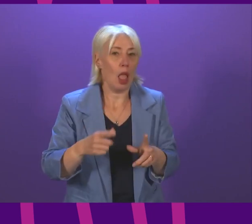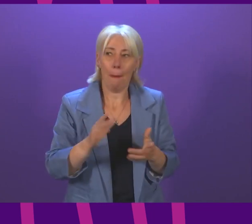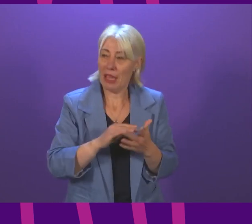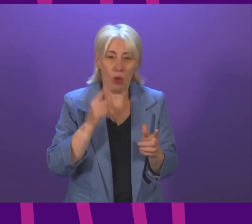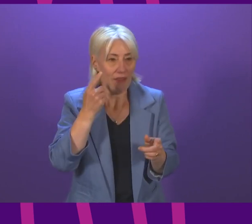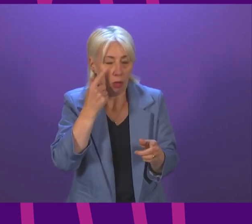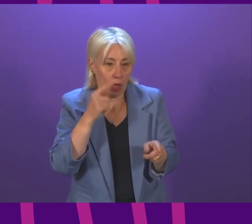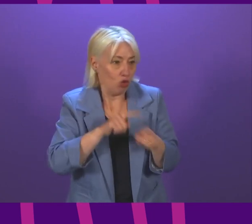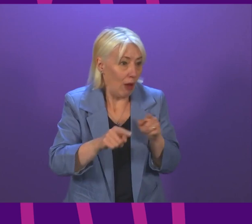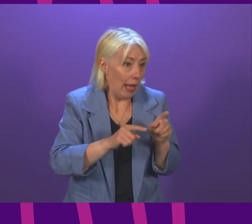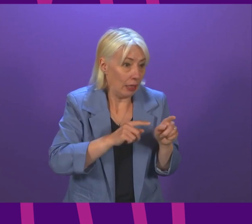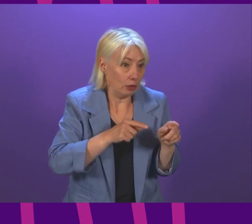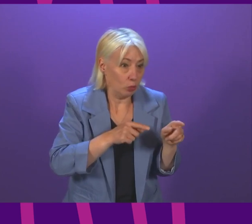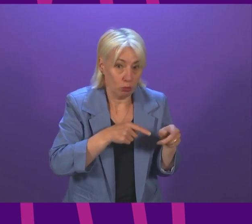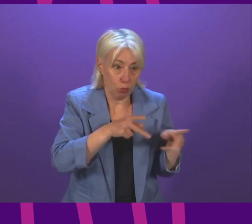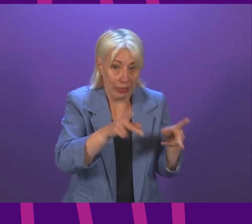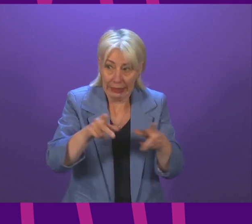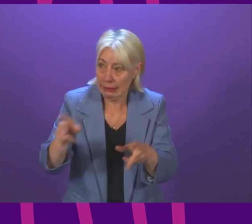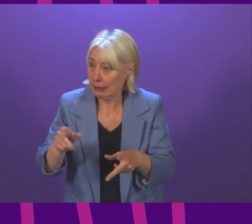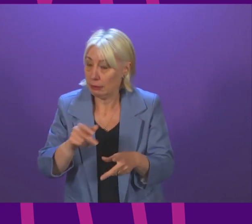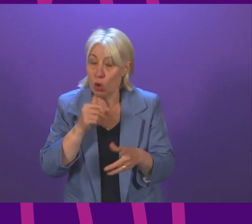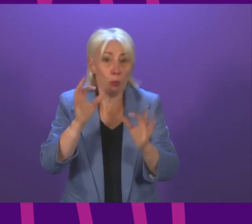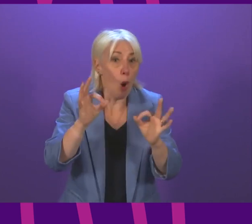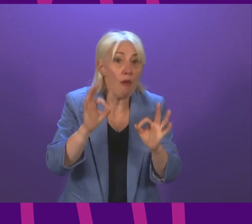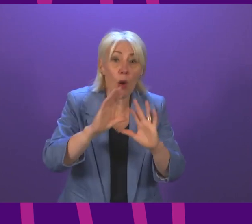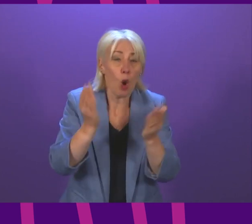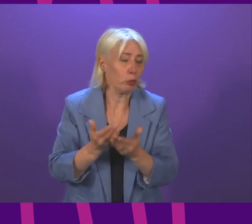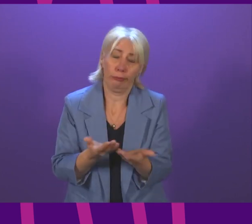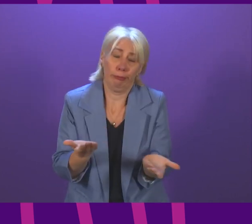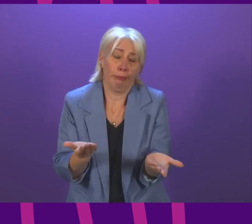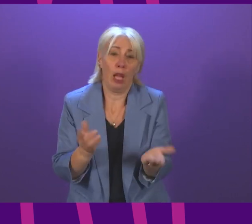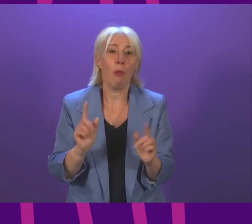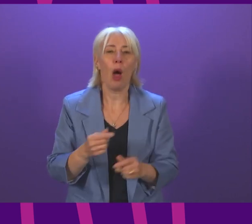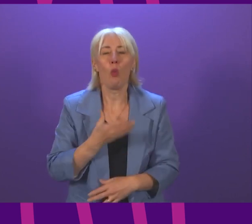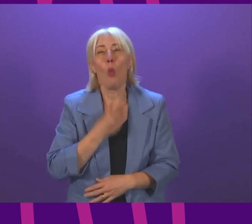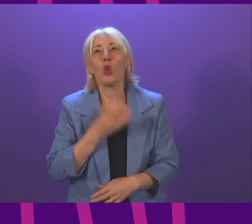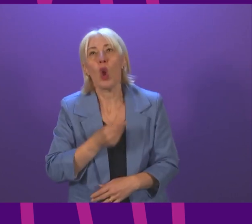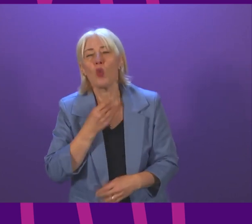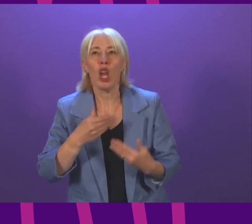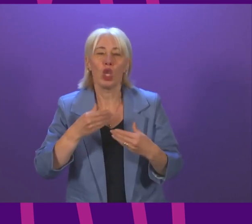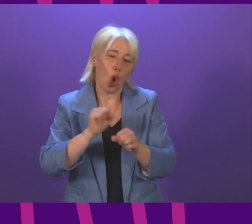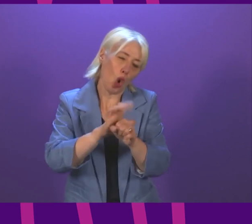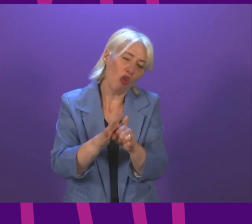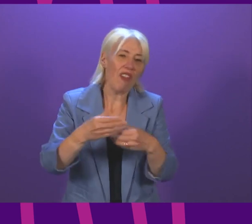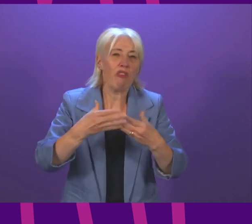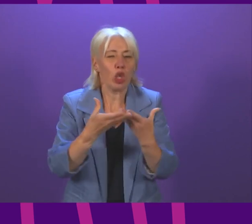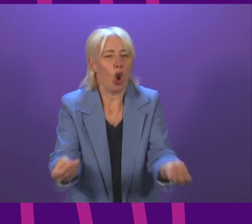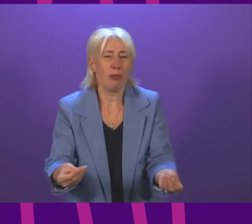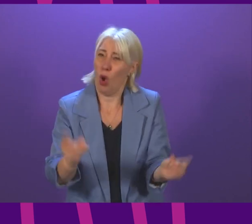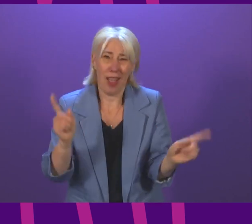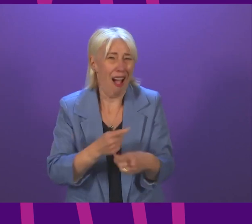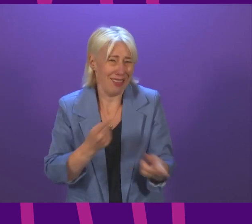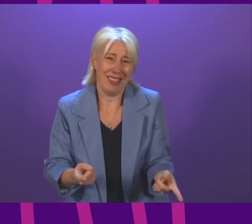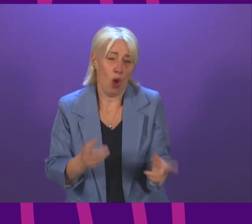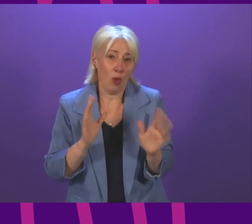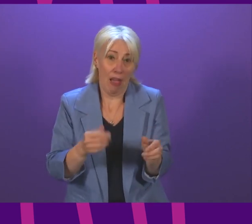And of course, they are far from ideal. But we can't simply wish COVID away. We've got to take the steps to get